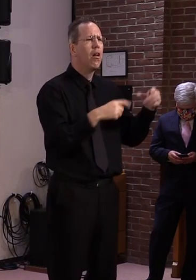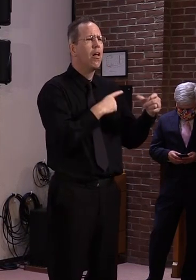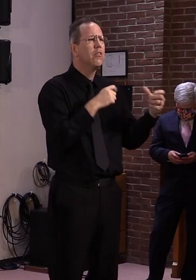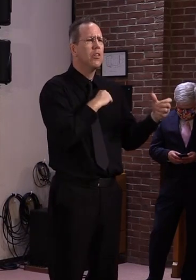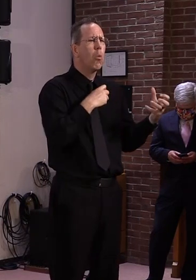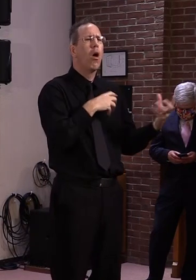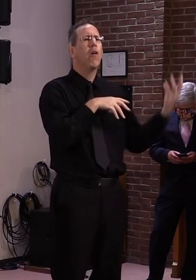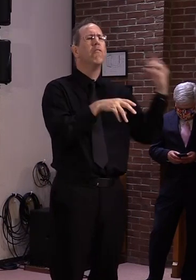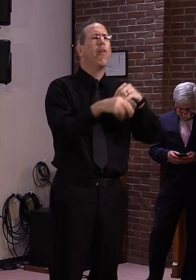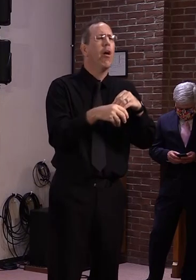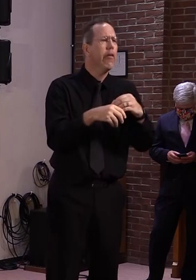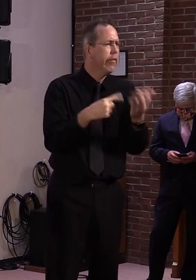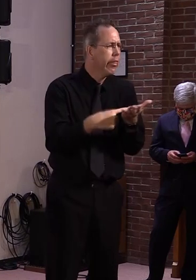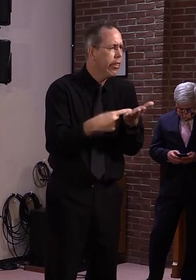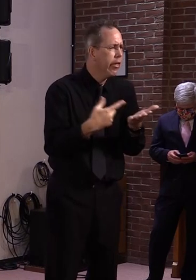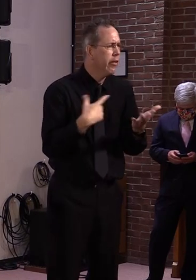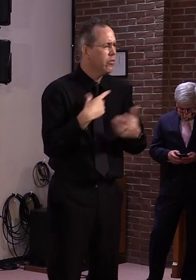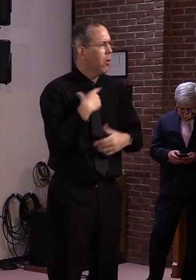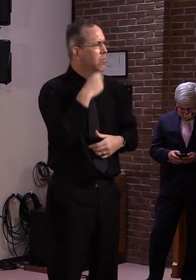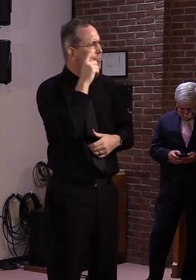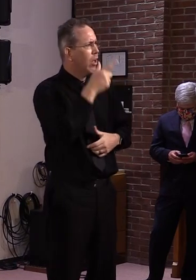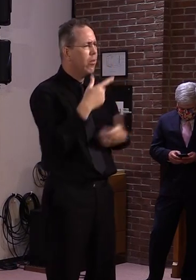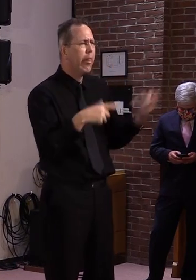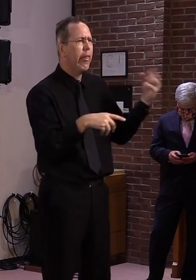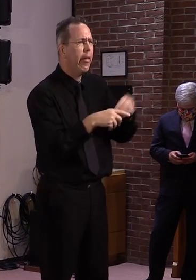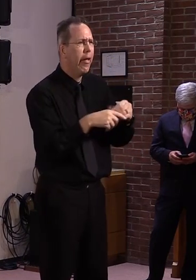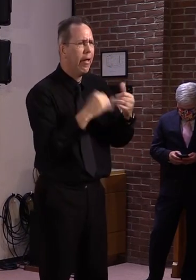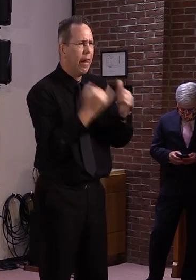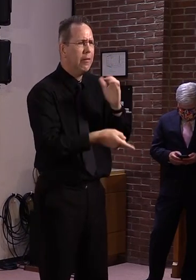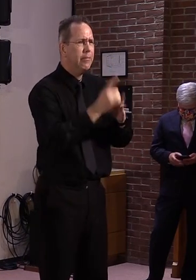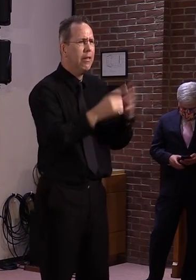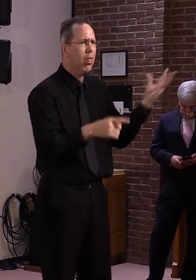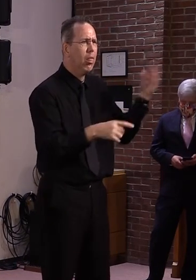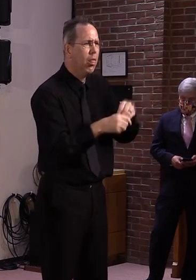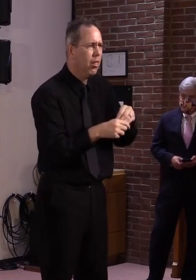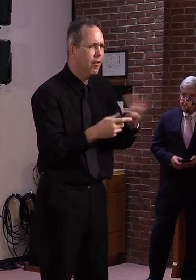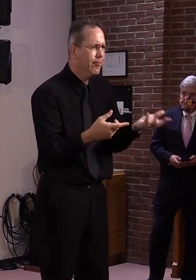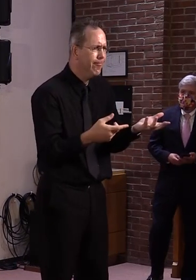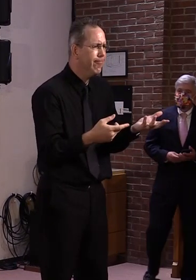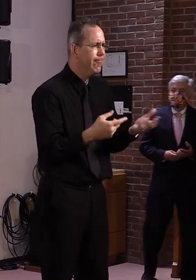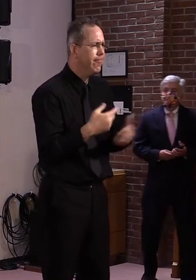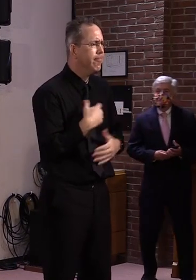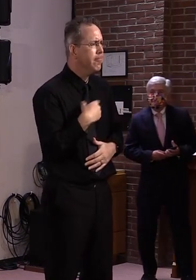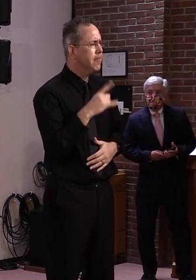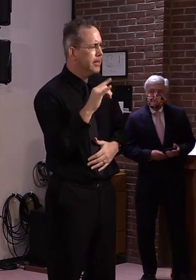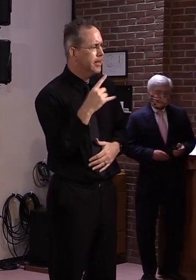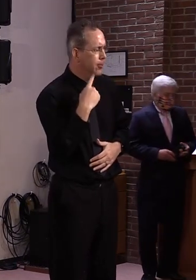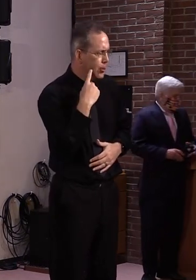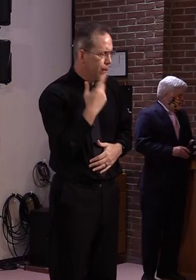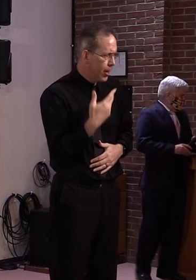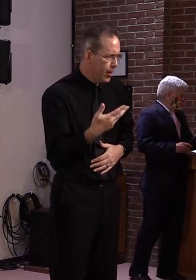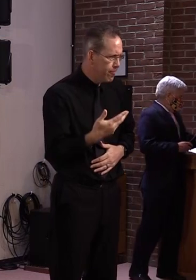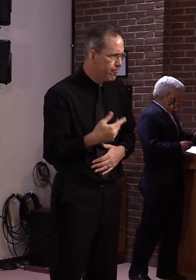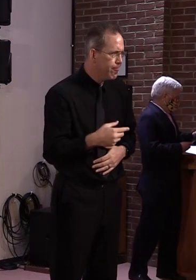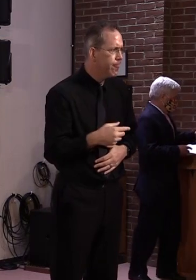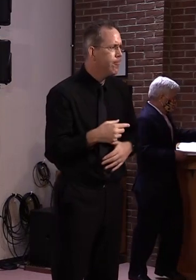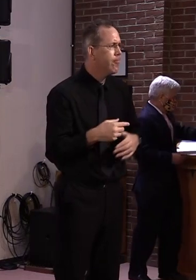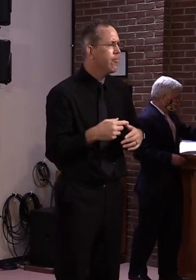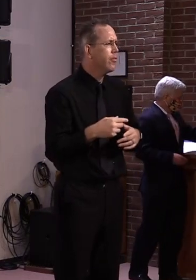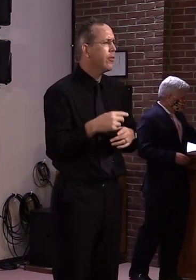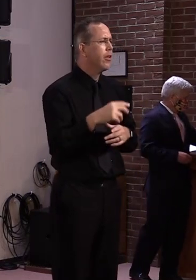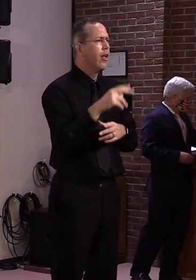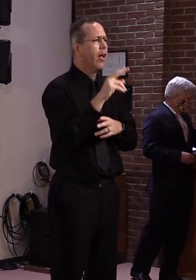uh, we've heard about, uh, some of the, um, the, the, um, concerns that the NEA has.